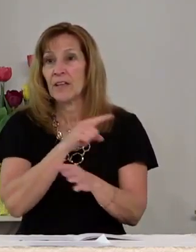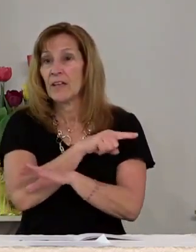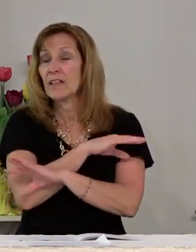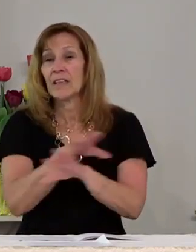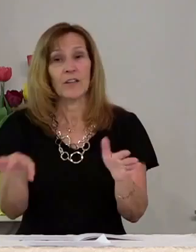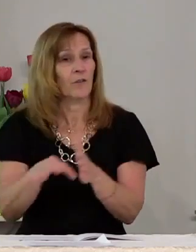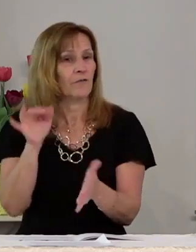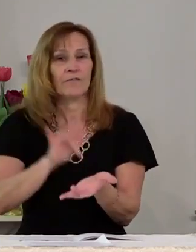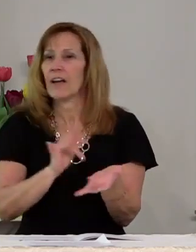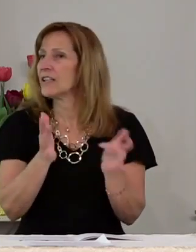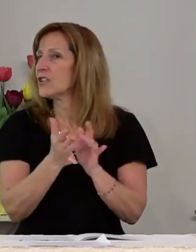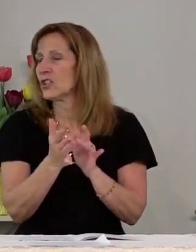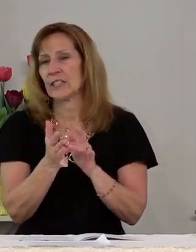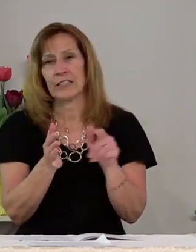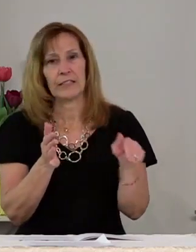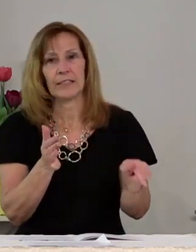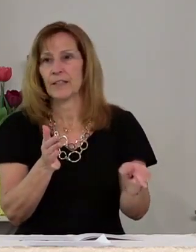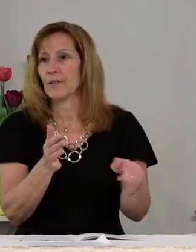Jesus there.